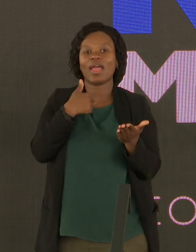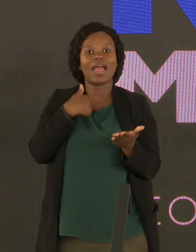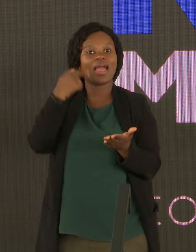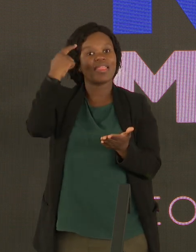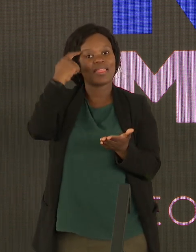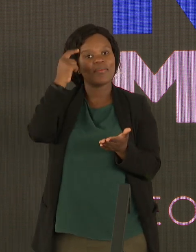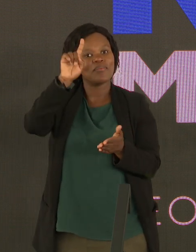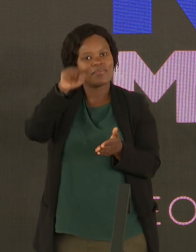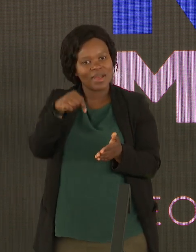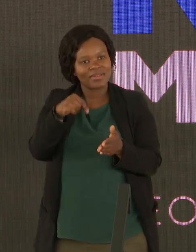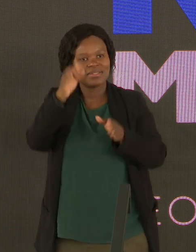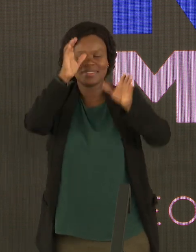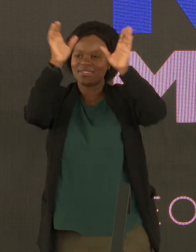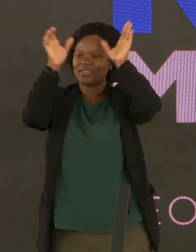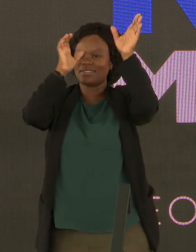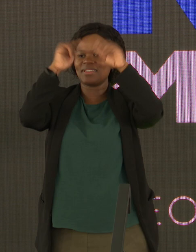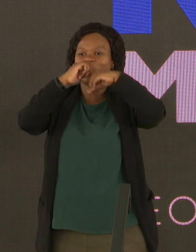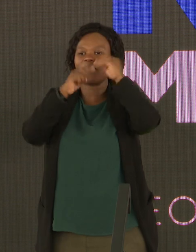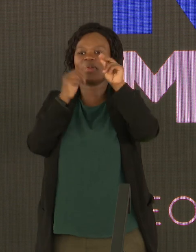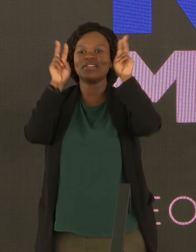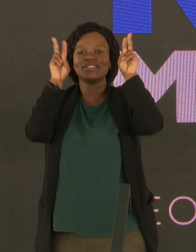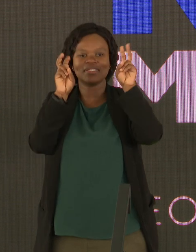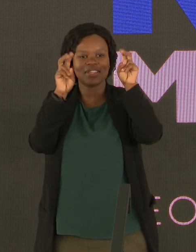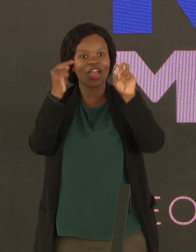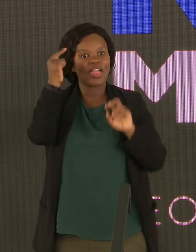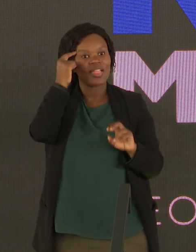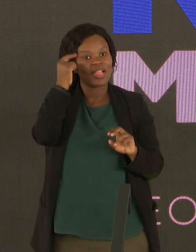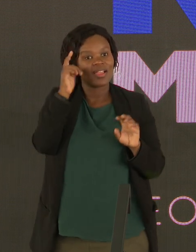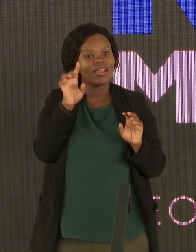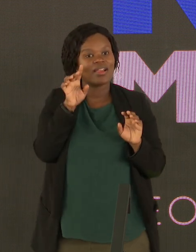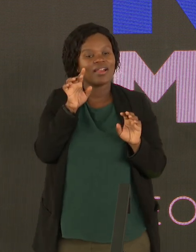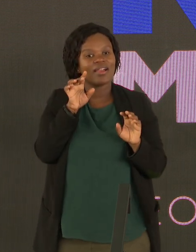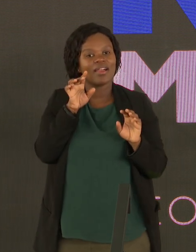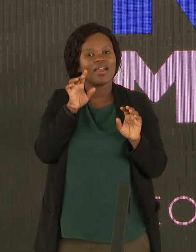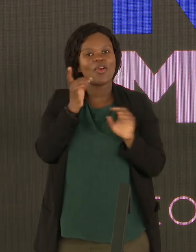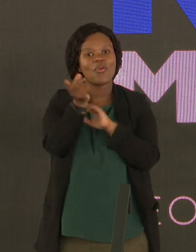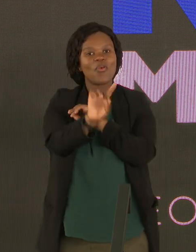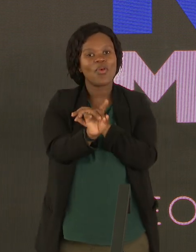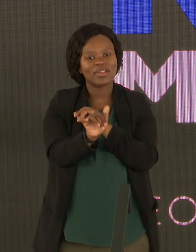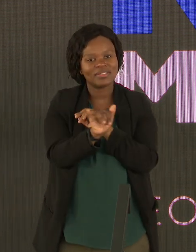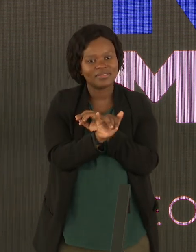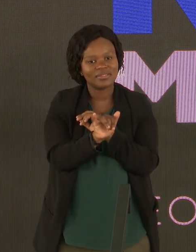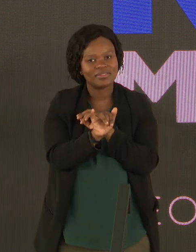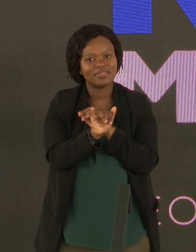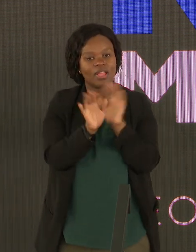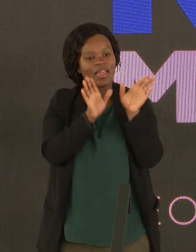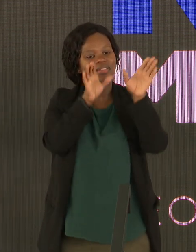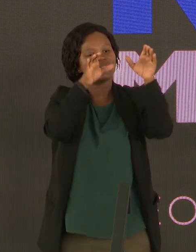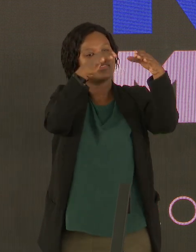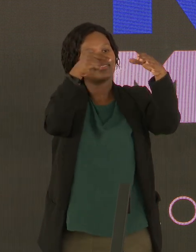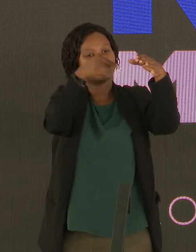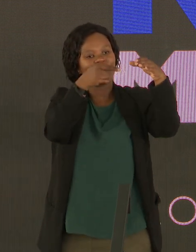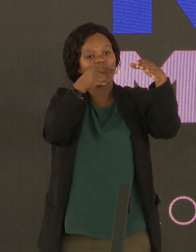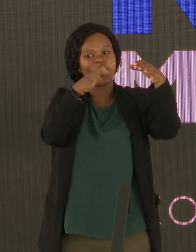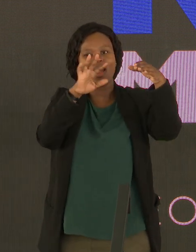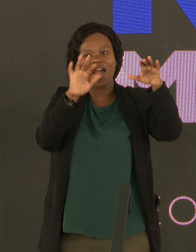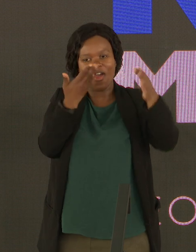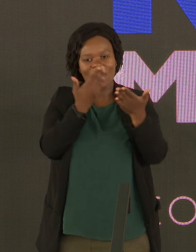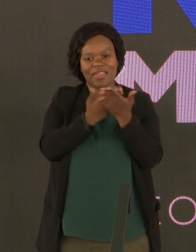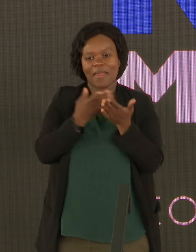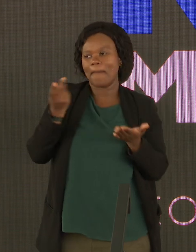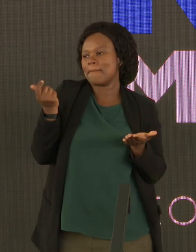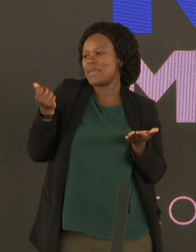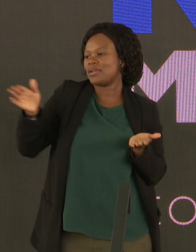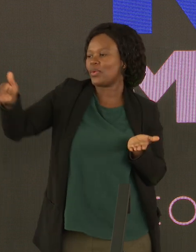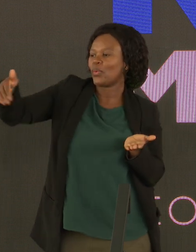need to be creative about this. And in thinking about that, we need to look at what sectors we need to target to try and raise the revenue that we